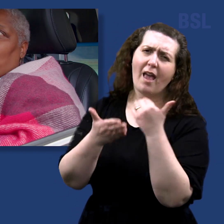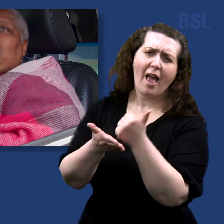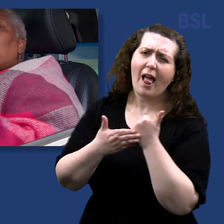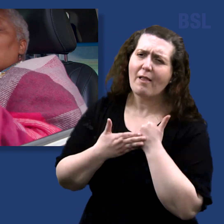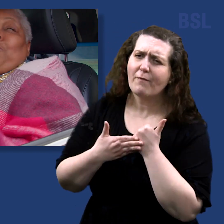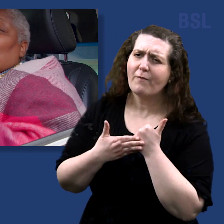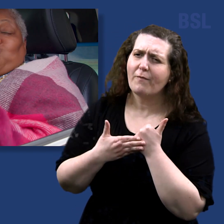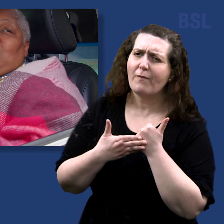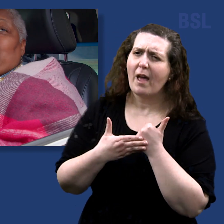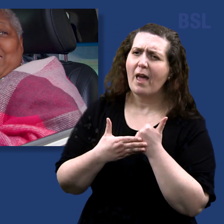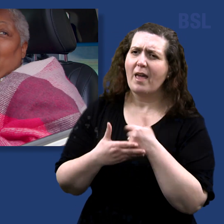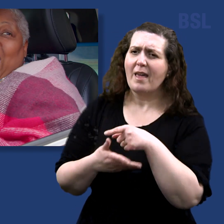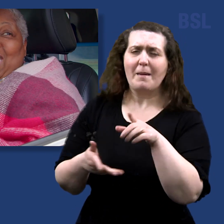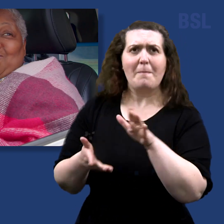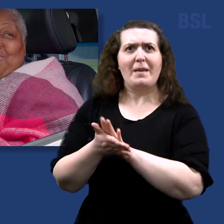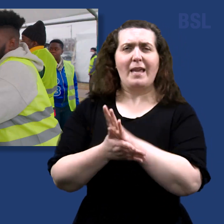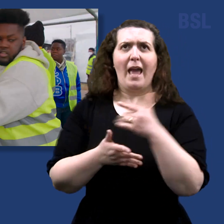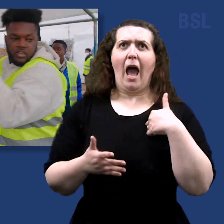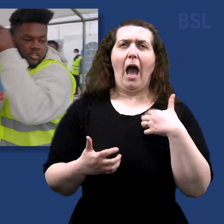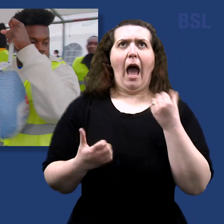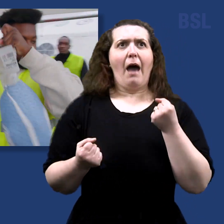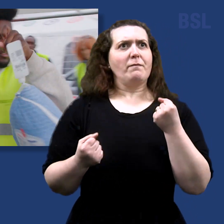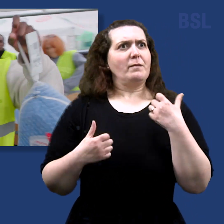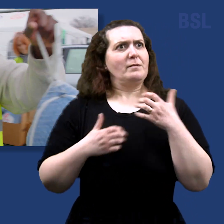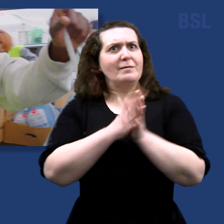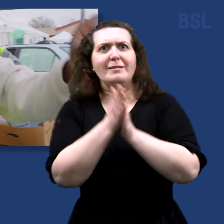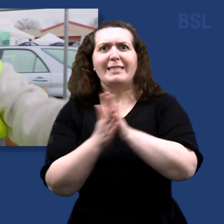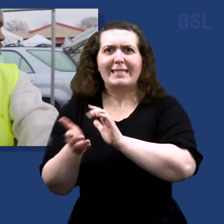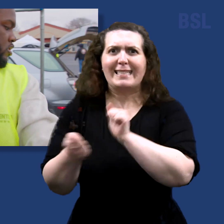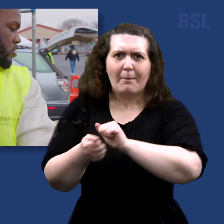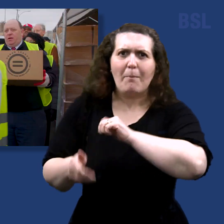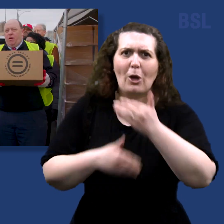part. They're keeping the dream alive. They're keeping the dream alive.